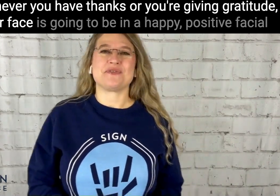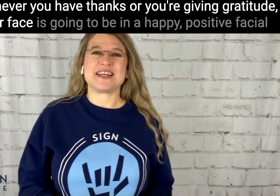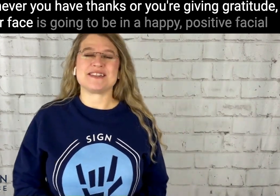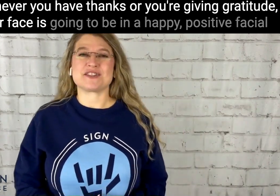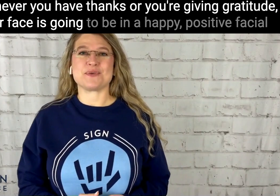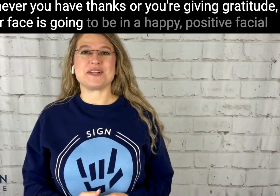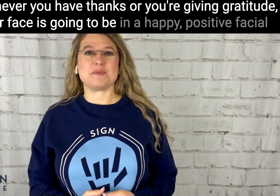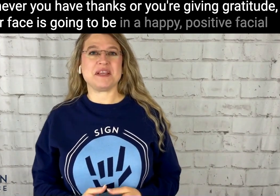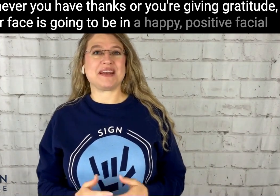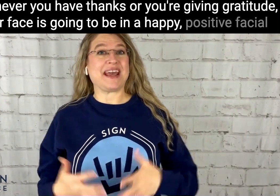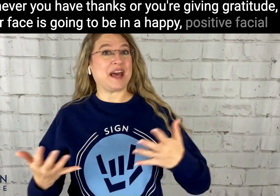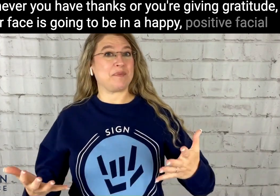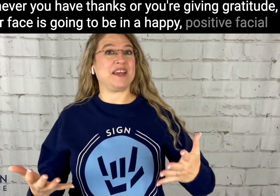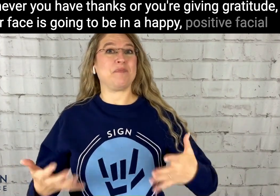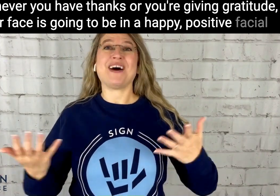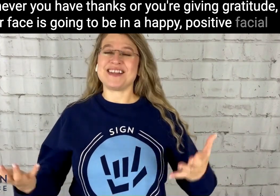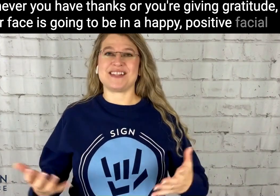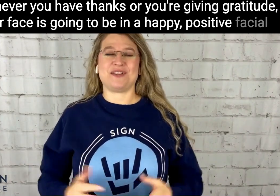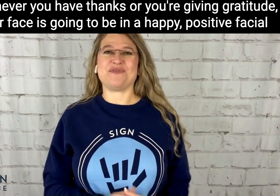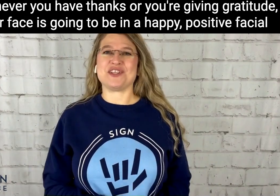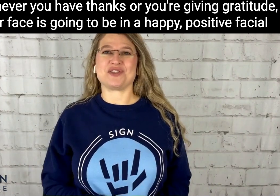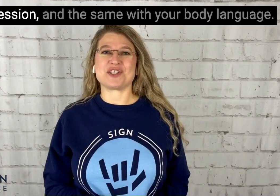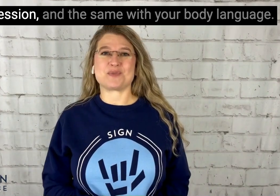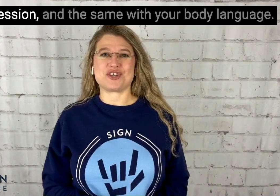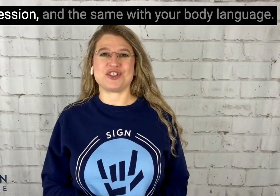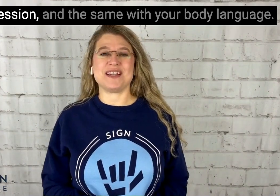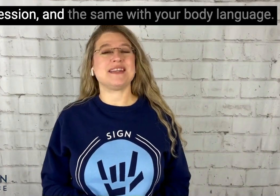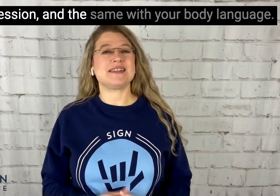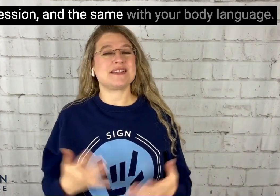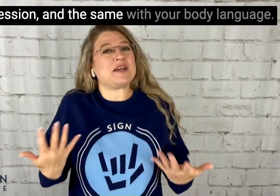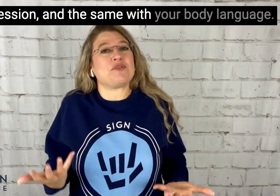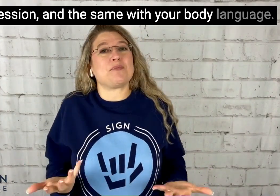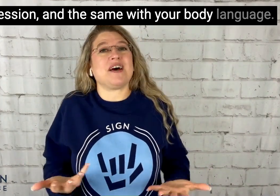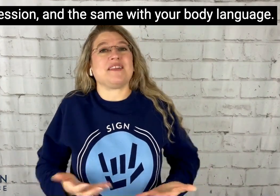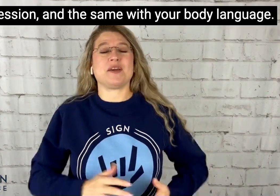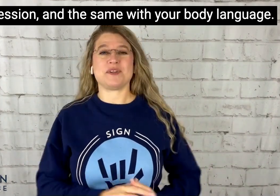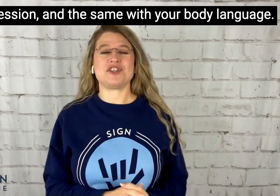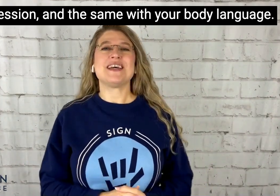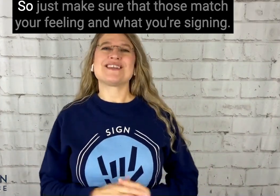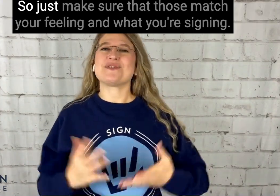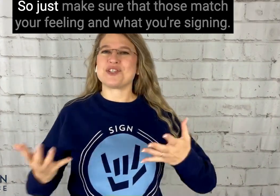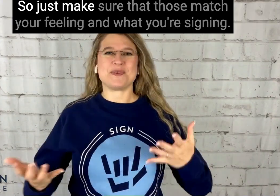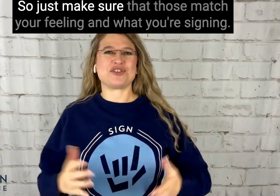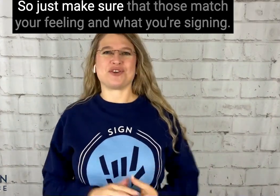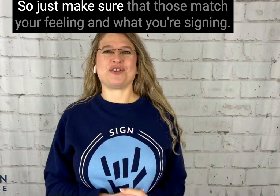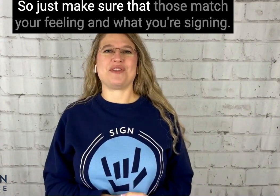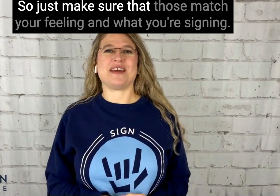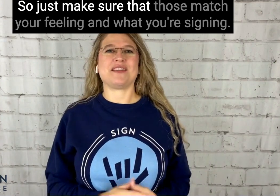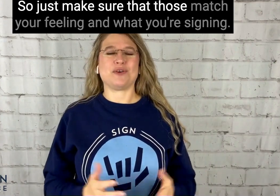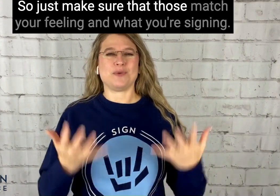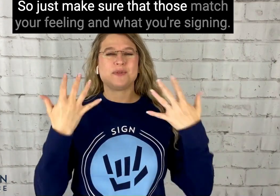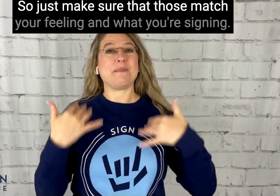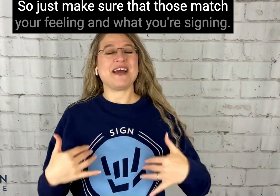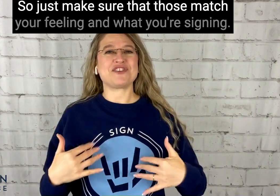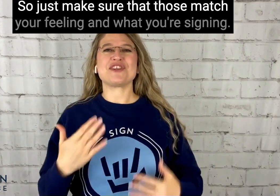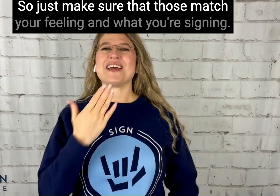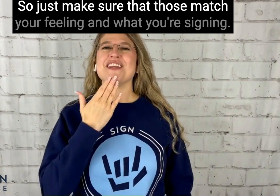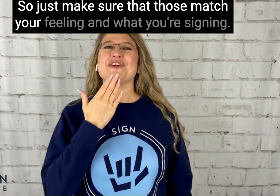face is going to be in a happy, positive facial expression, and the same with your body language. So just make sure that those match your